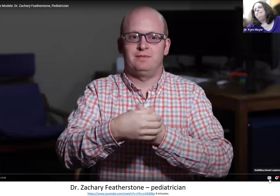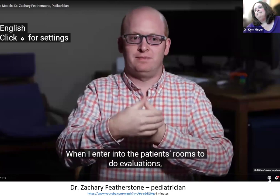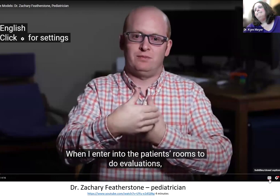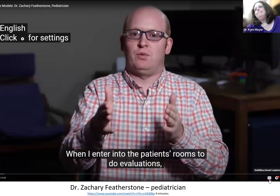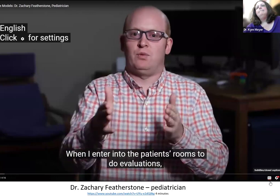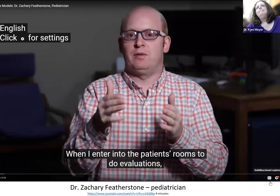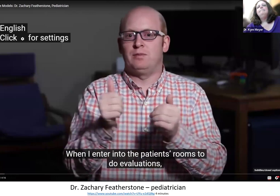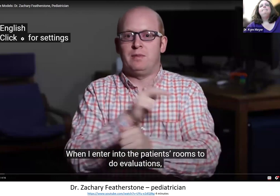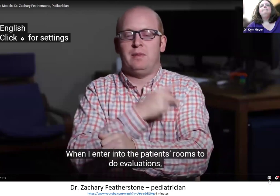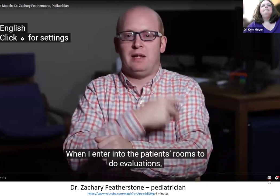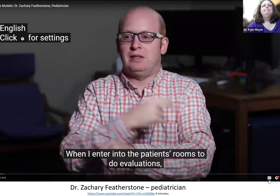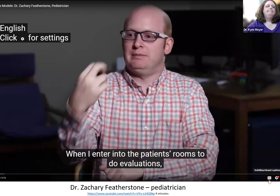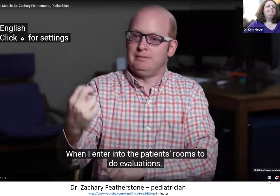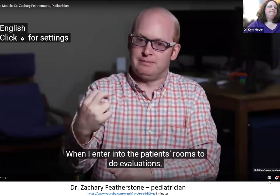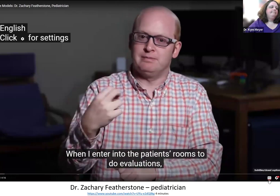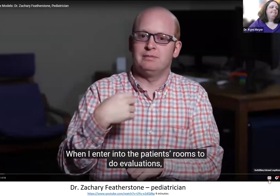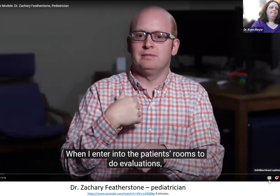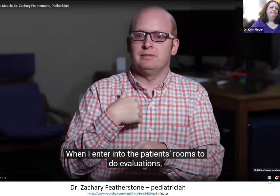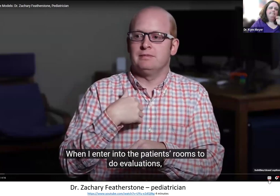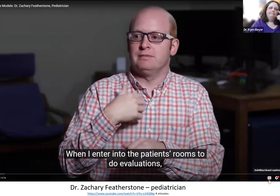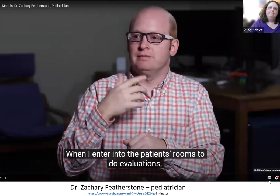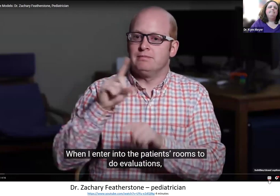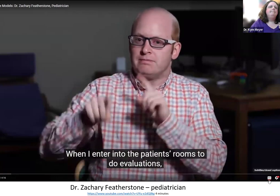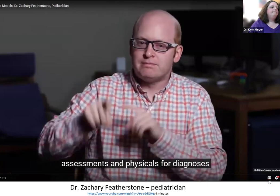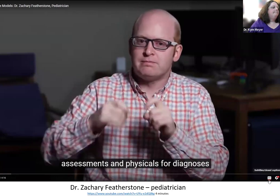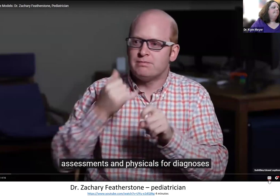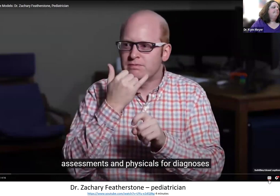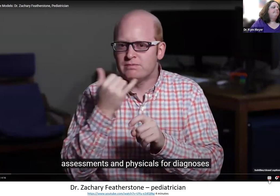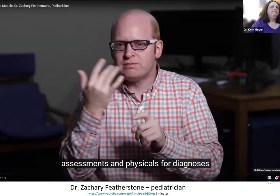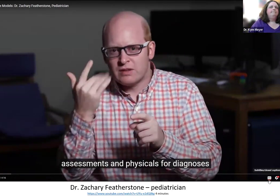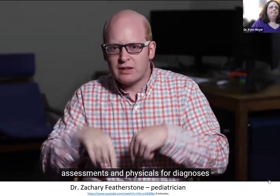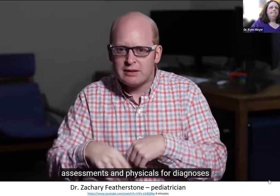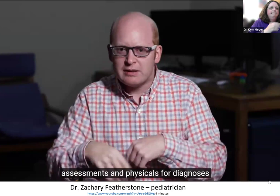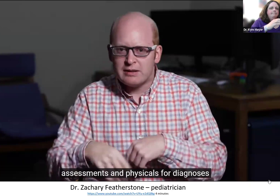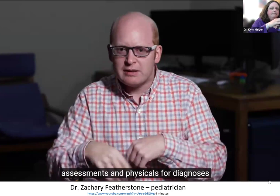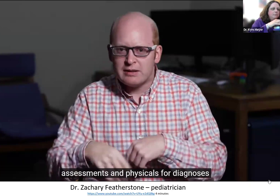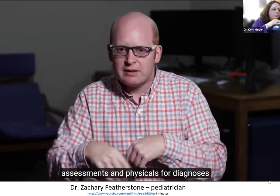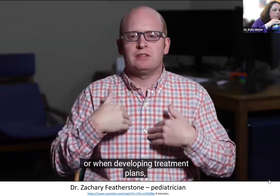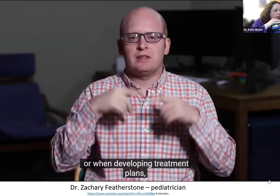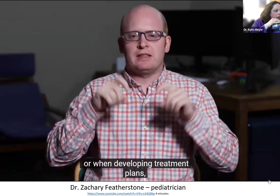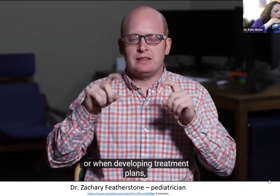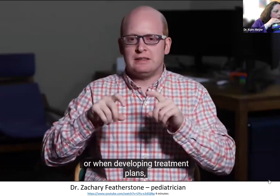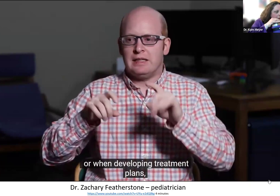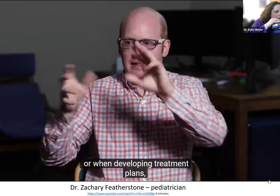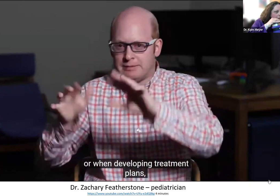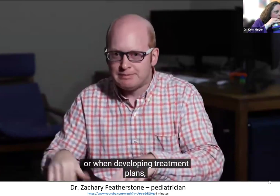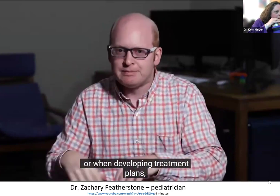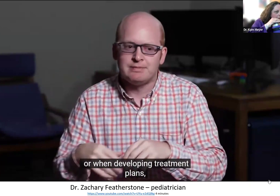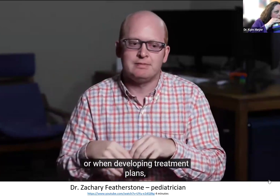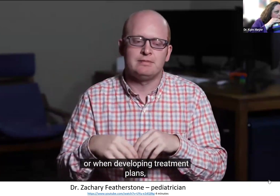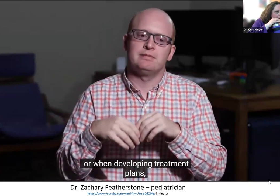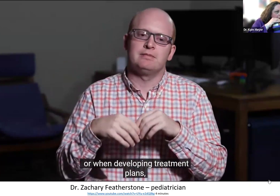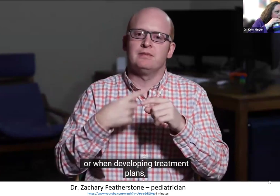When I enter into the patient's rooms to do evaluations, assessments, and physicals for diagnosis, or when developing treatment